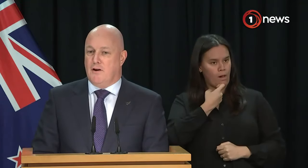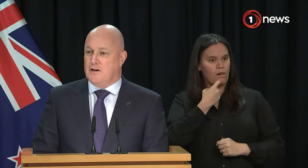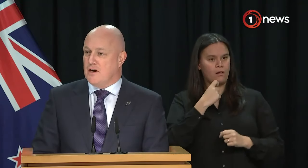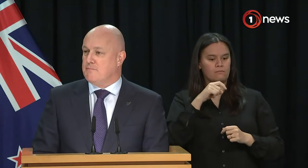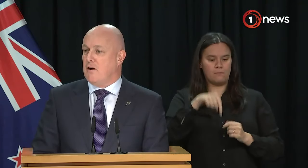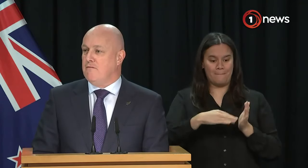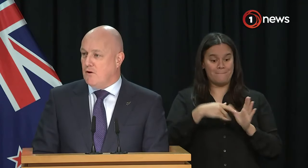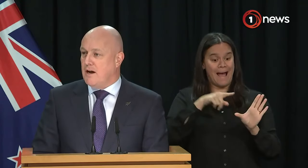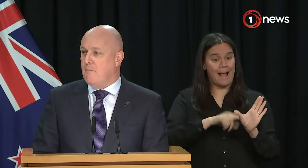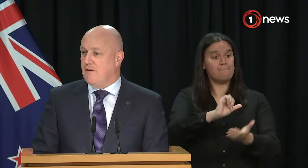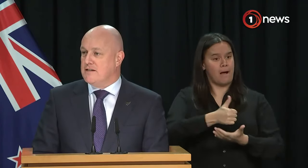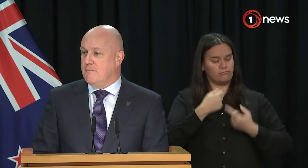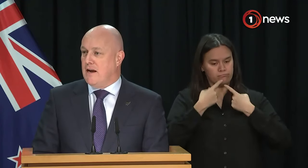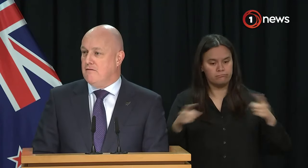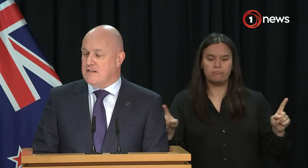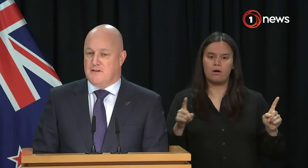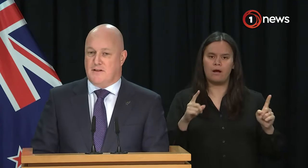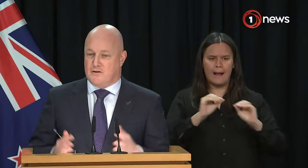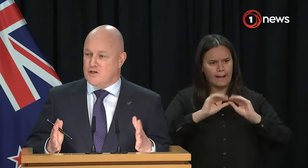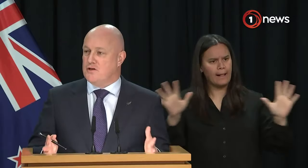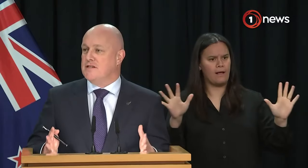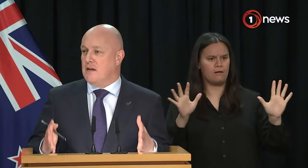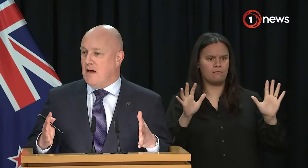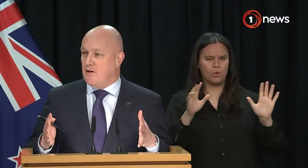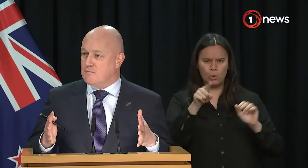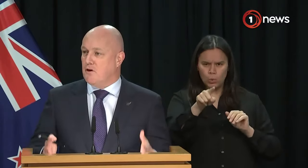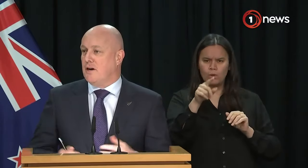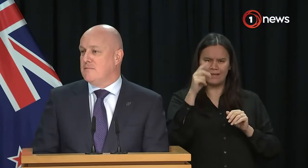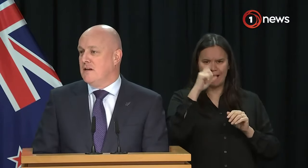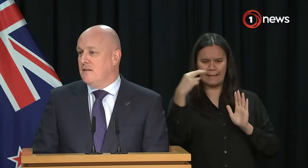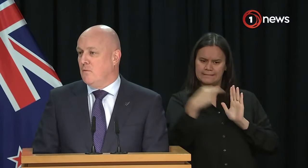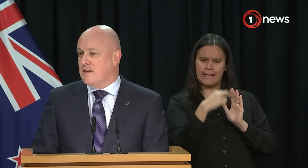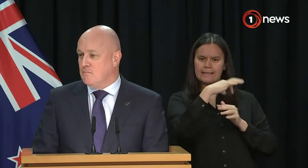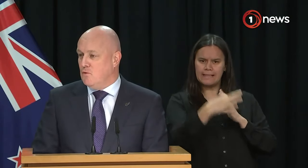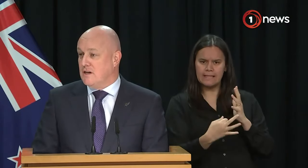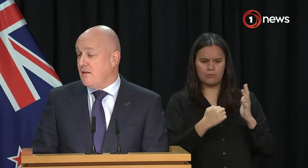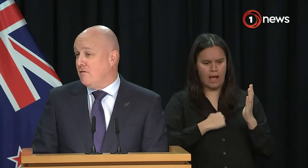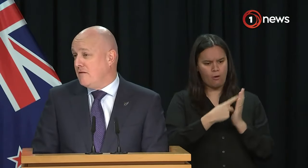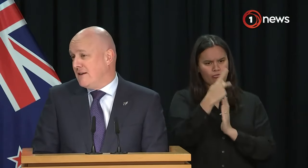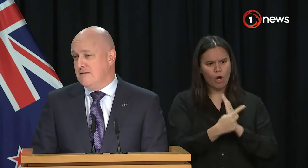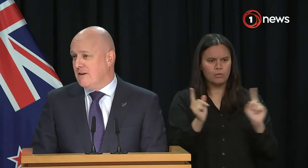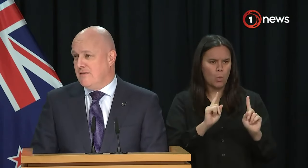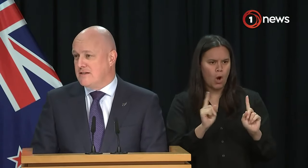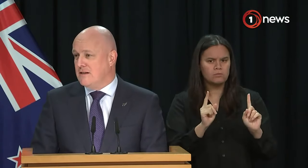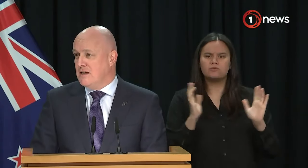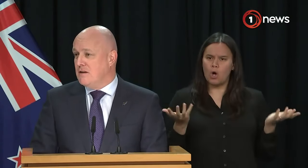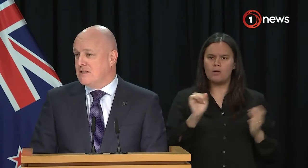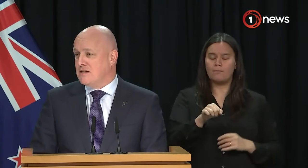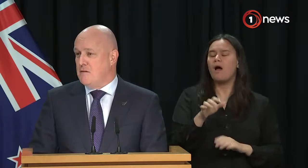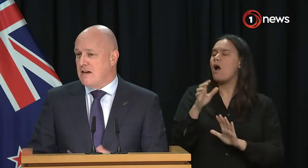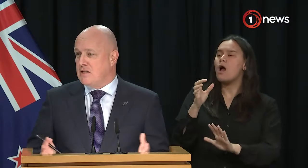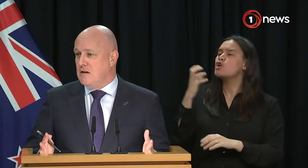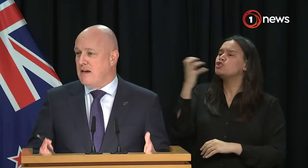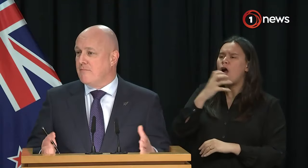where we are very transparent, very upfront about our investments, so there is certainty about those programs that we are supporting and that they're fully funded. That's